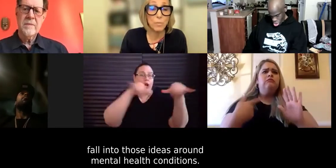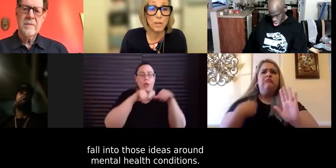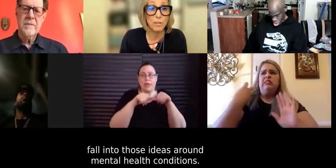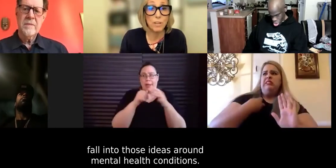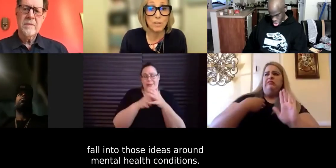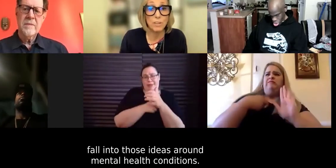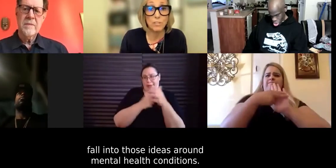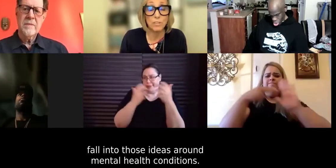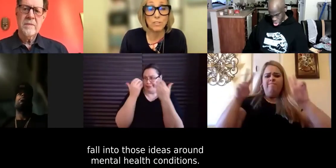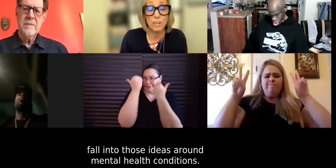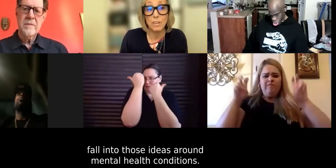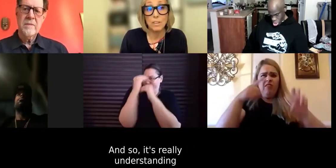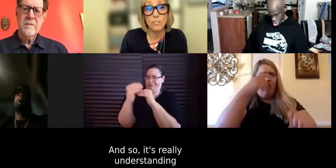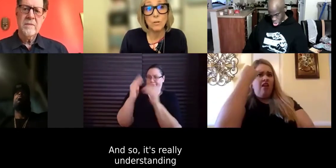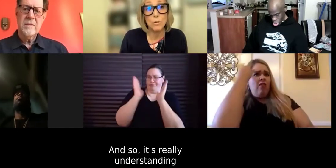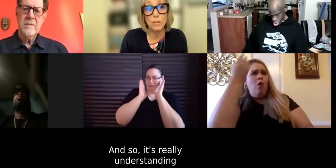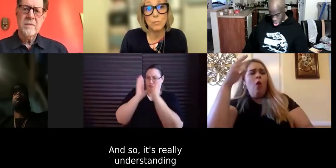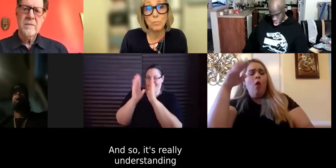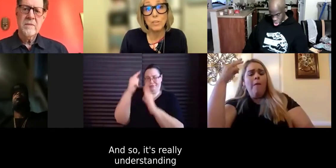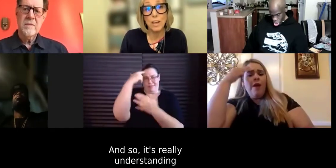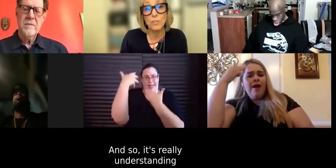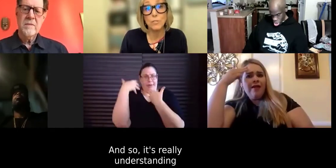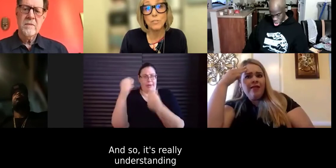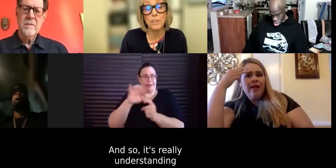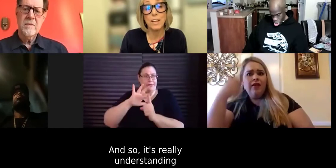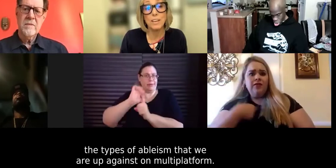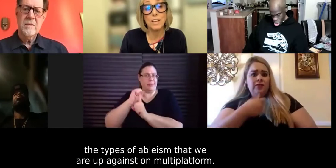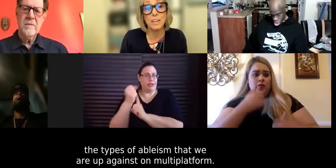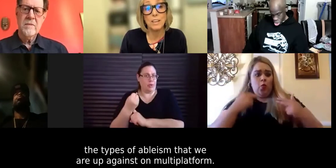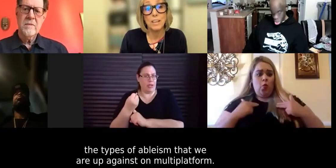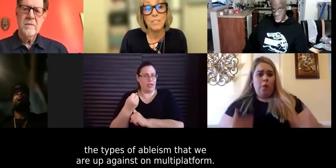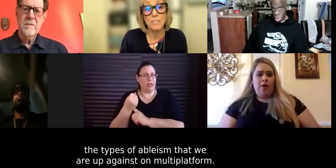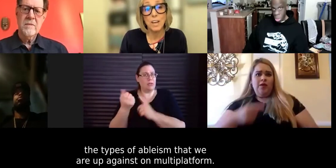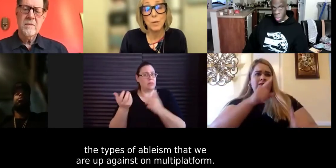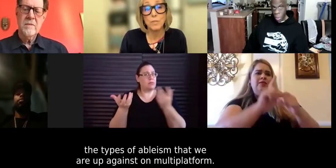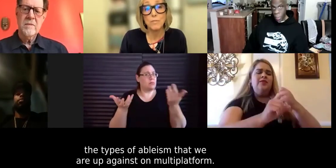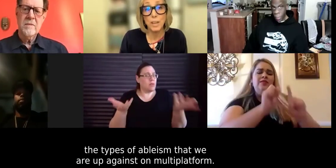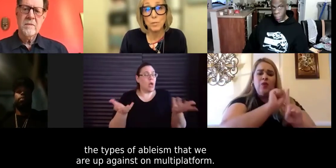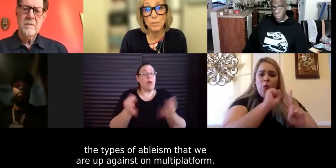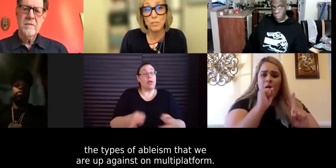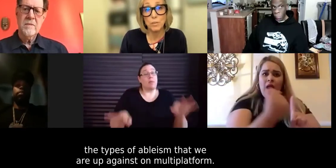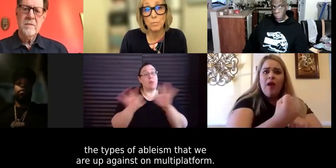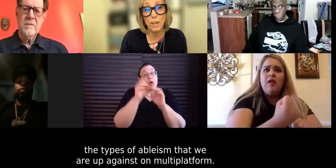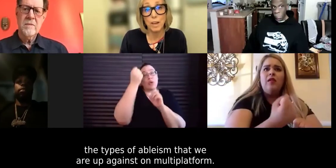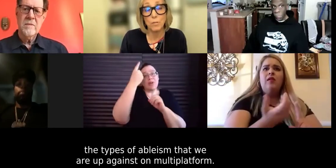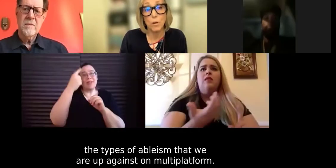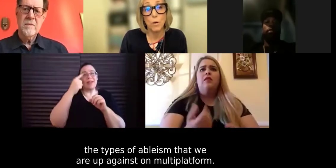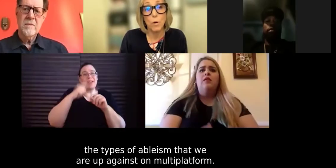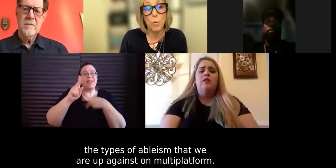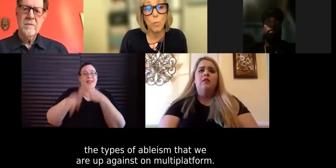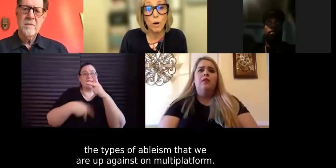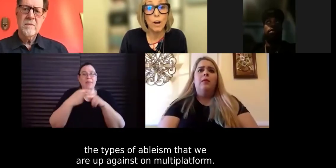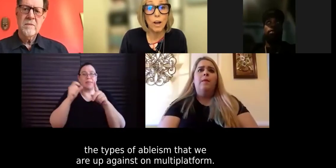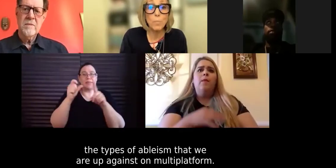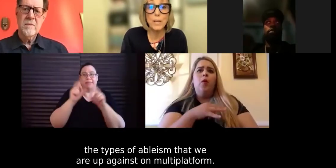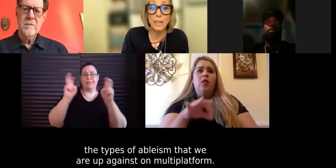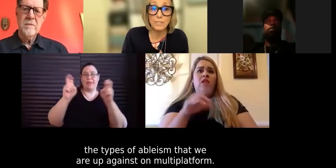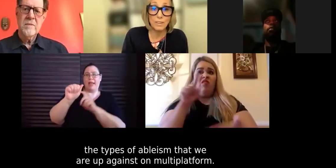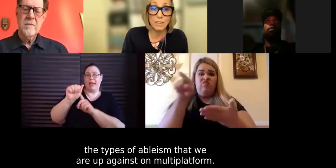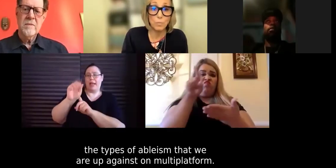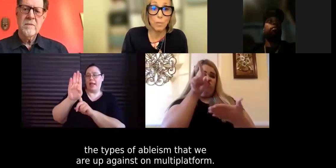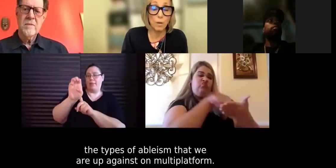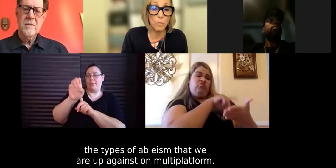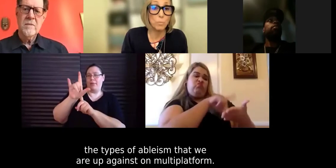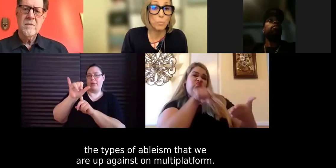around mental health conditions. And so it's really understanding the types of ableism that we're up